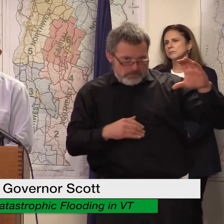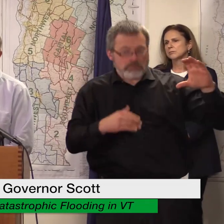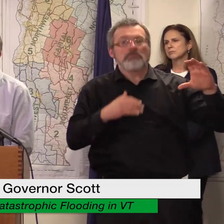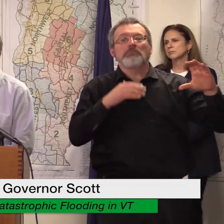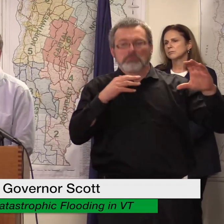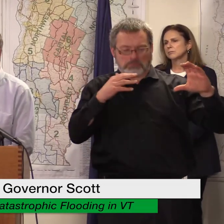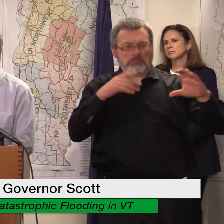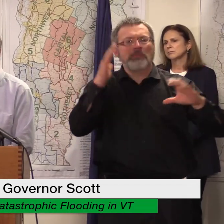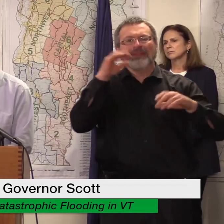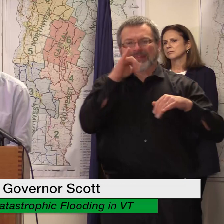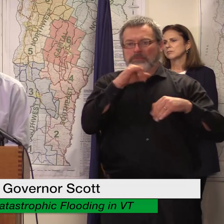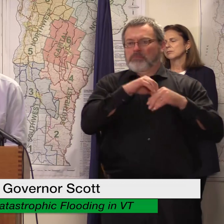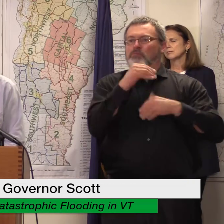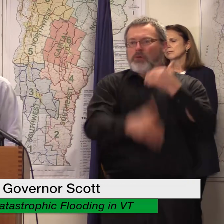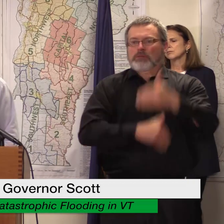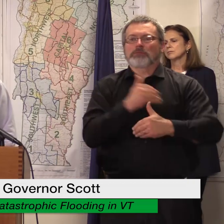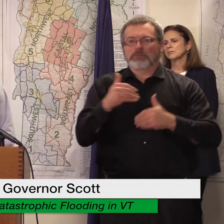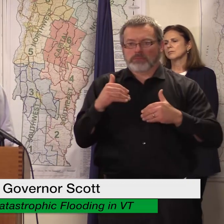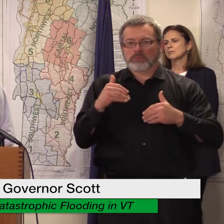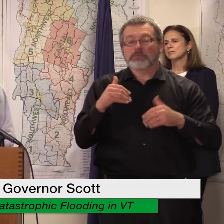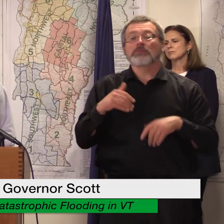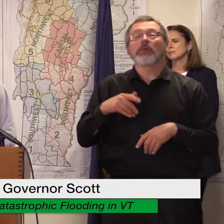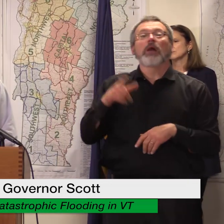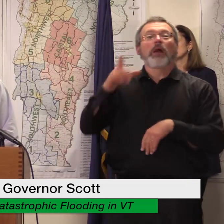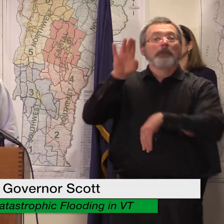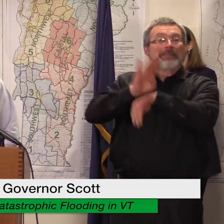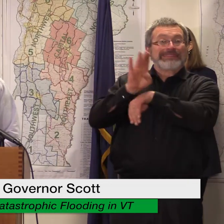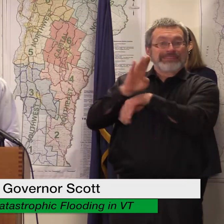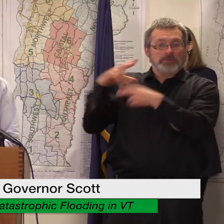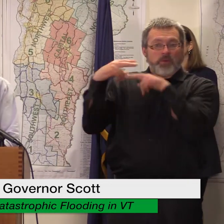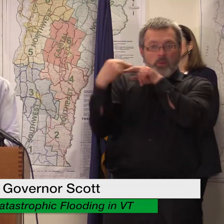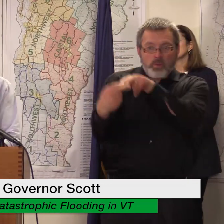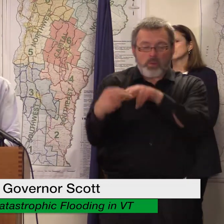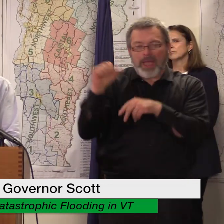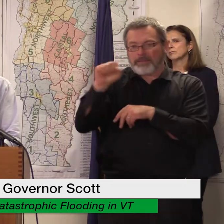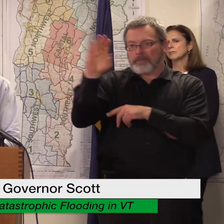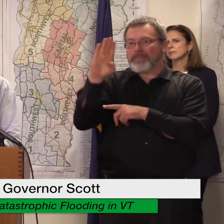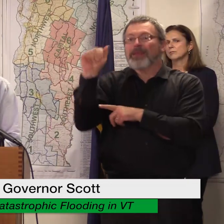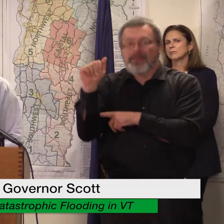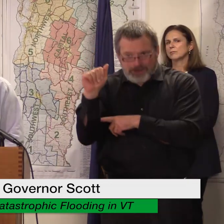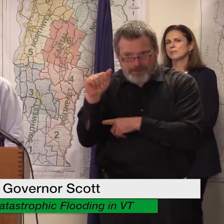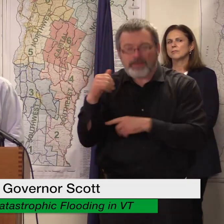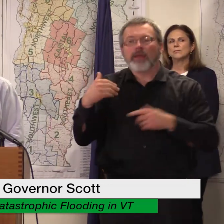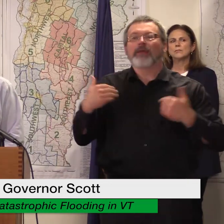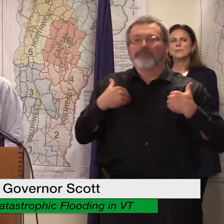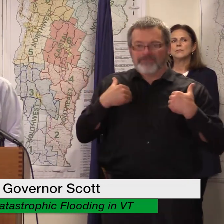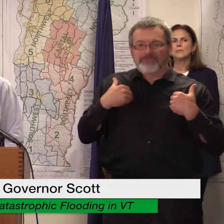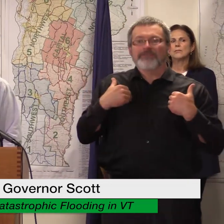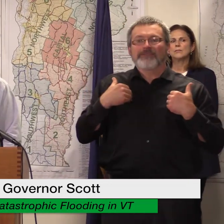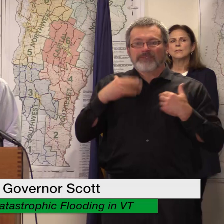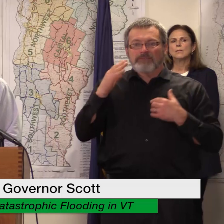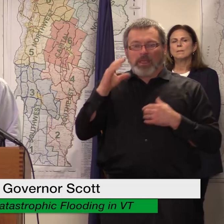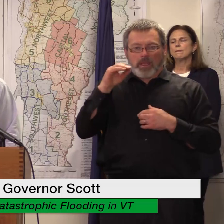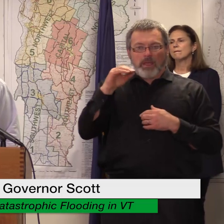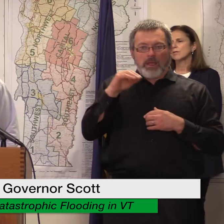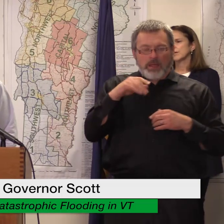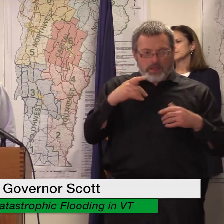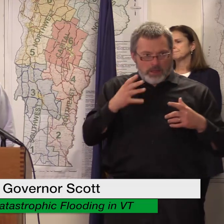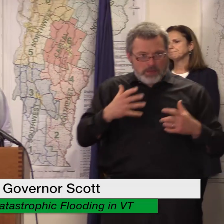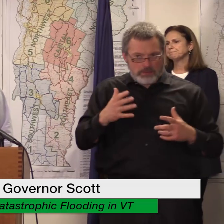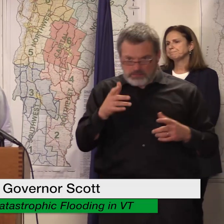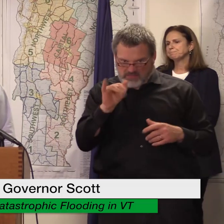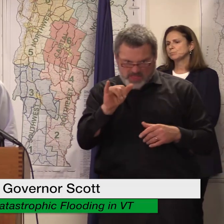with SBA loans and fundraising efforts can help our businesses survive and recover but to reiterate